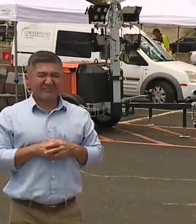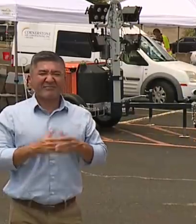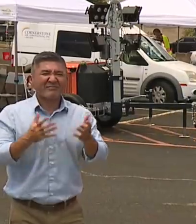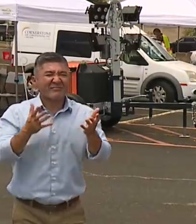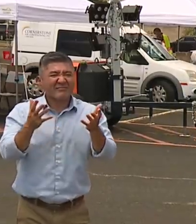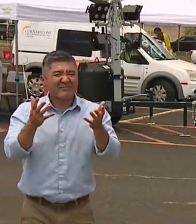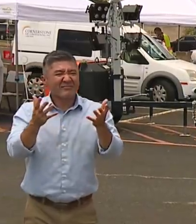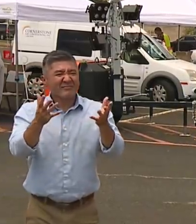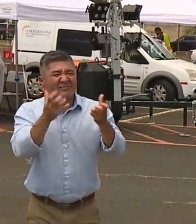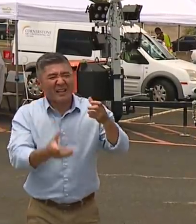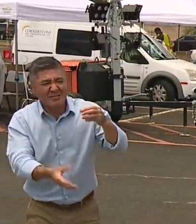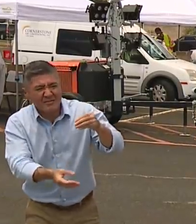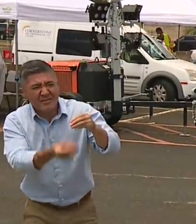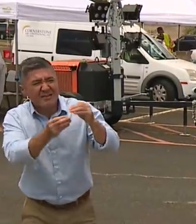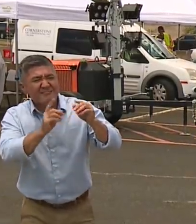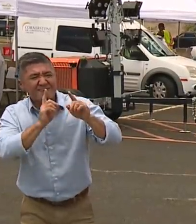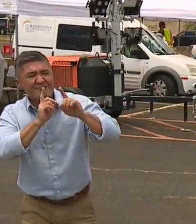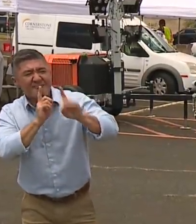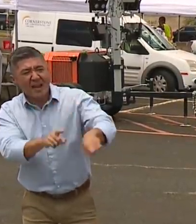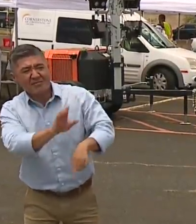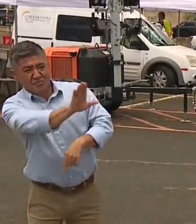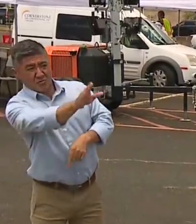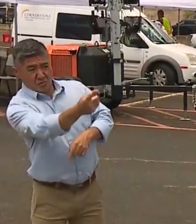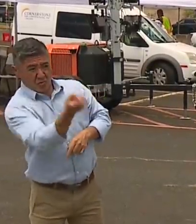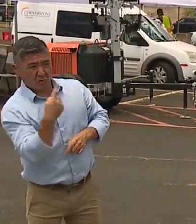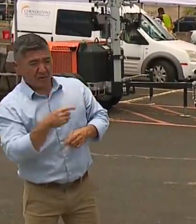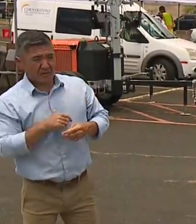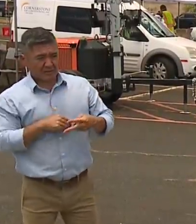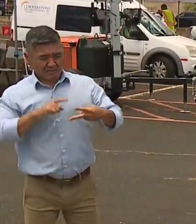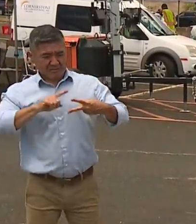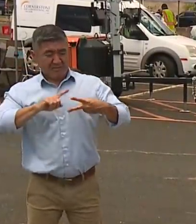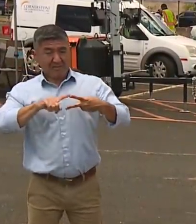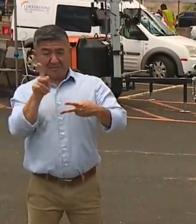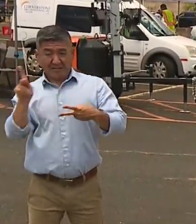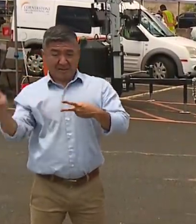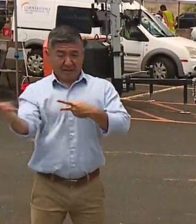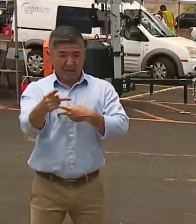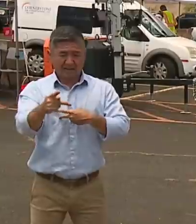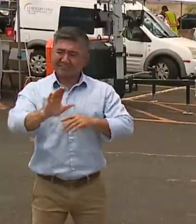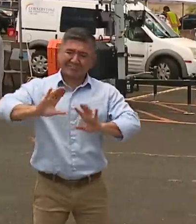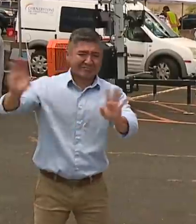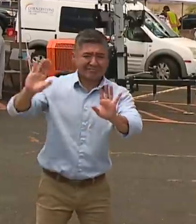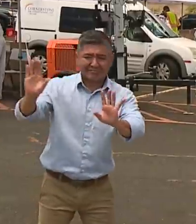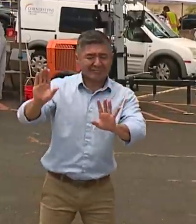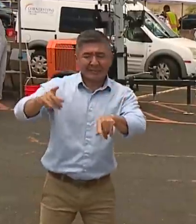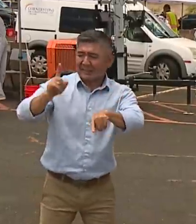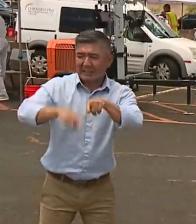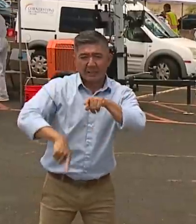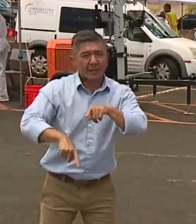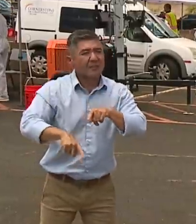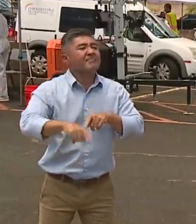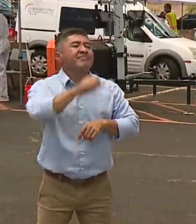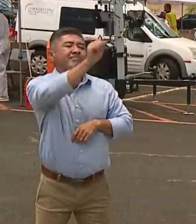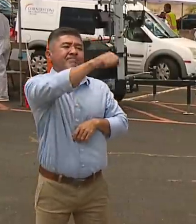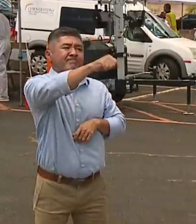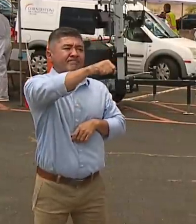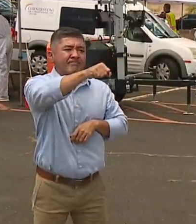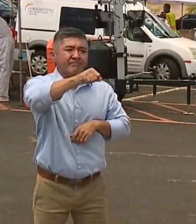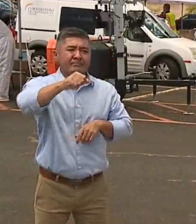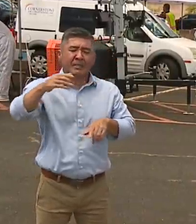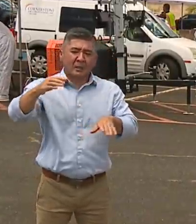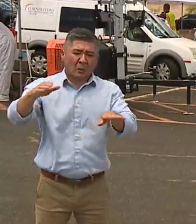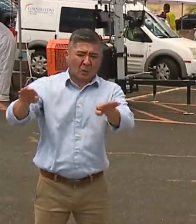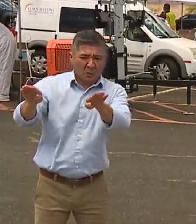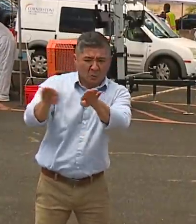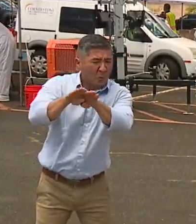Alice has two questions. For one, on people being turned away. It's correct, over in Kanehoe, we did shut down for a